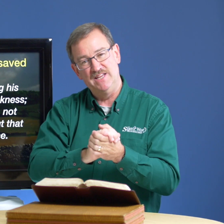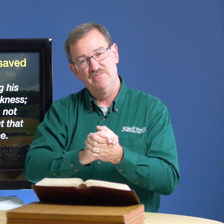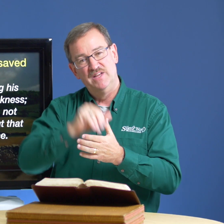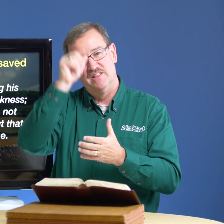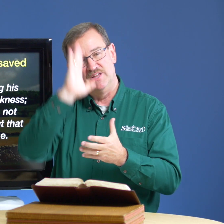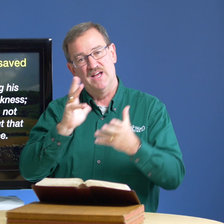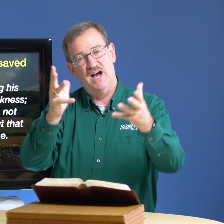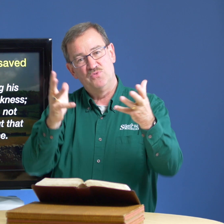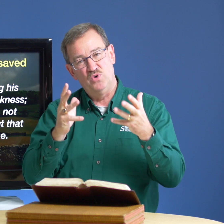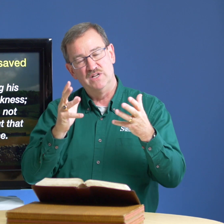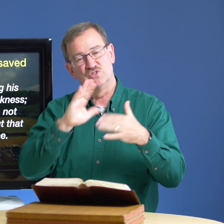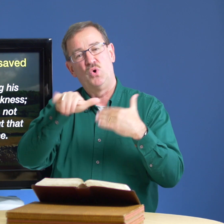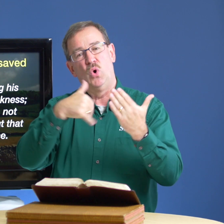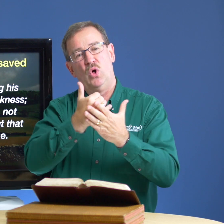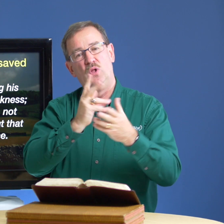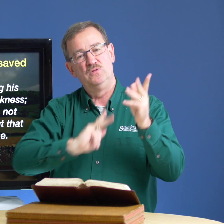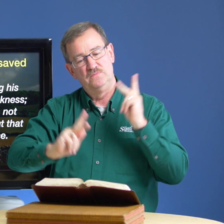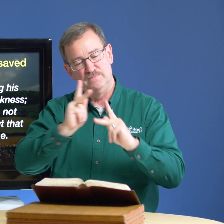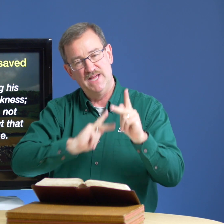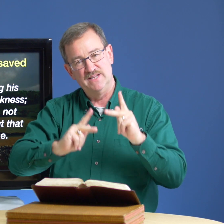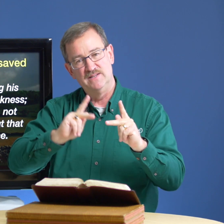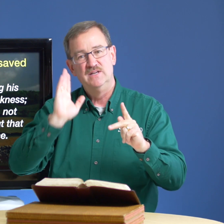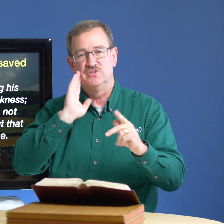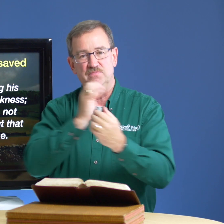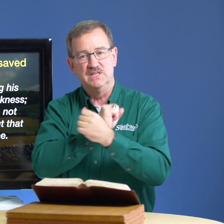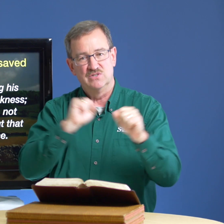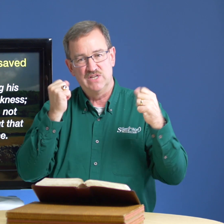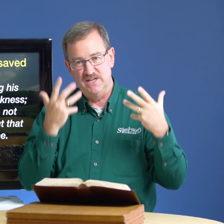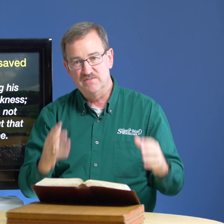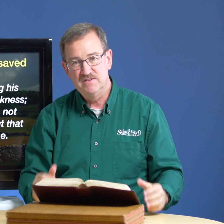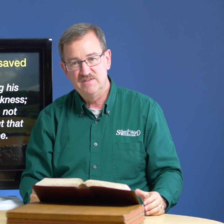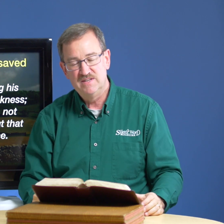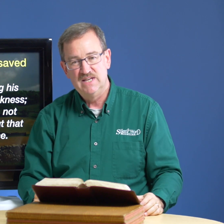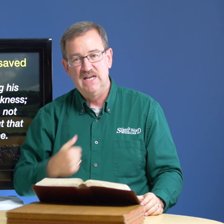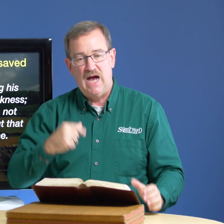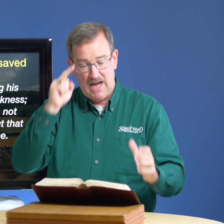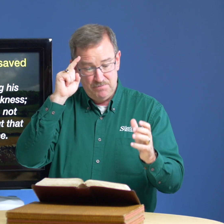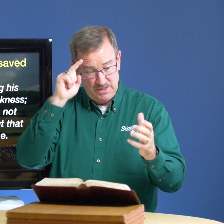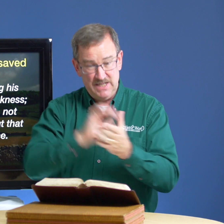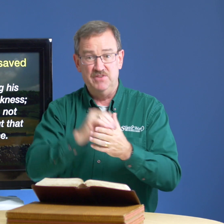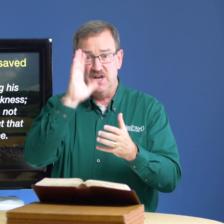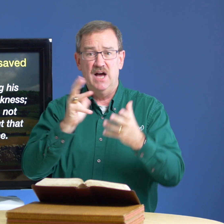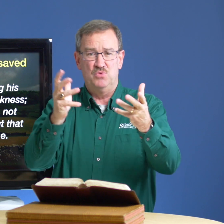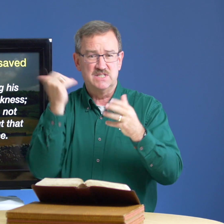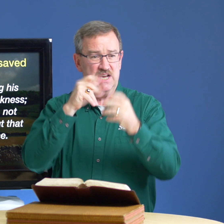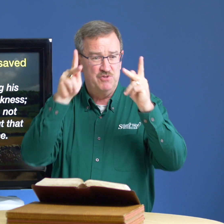that god wants all men to be saved i believe god wants every